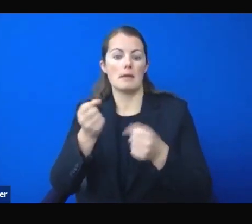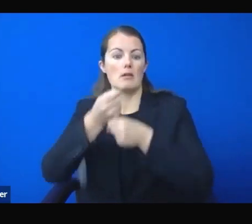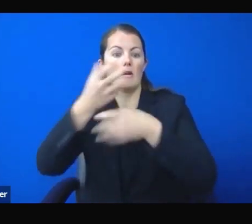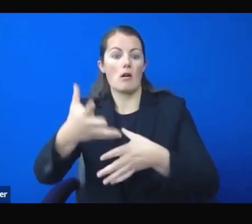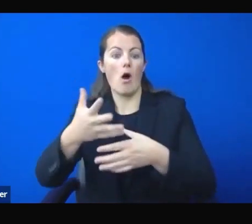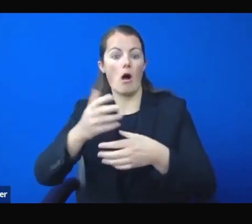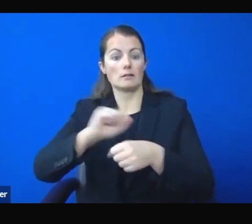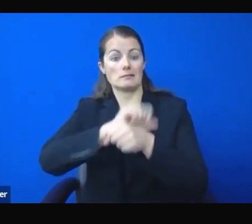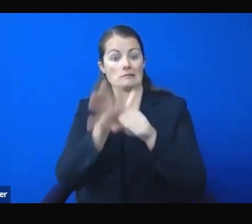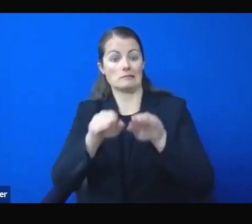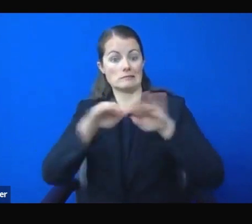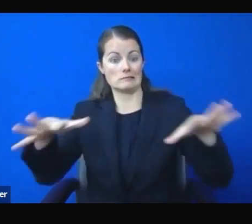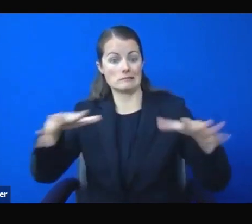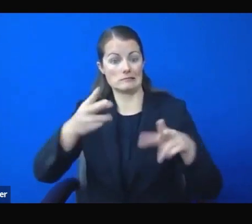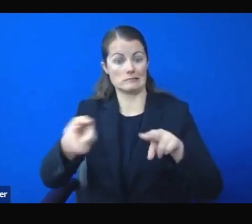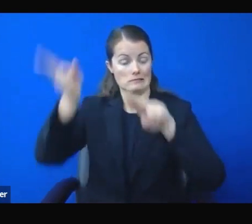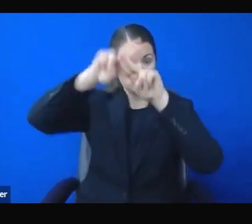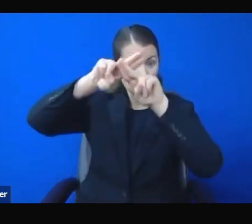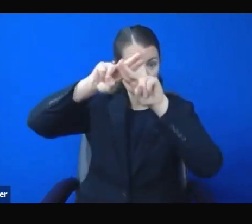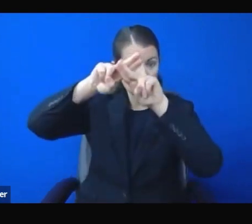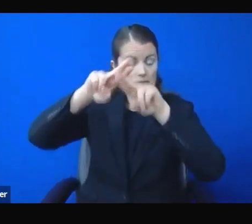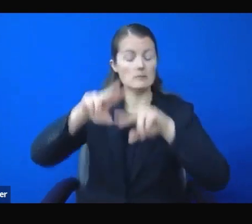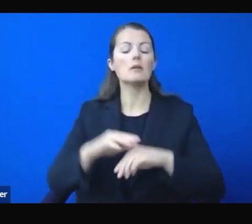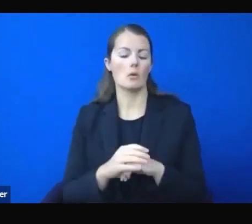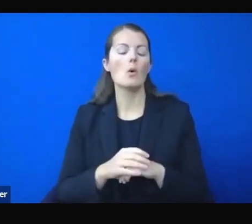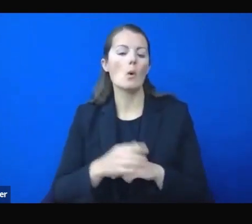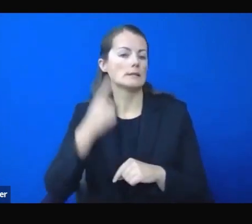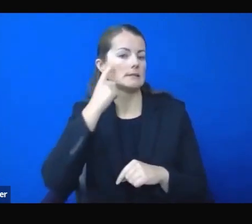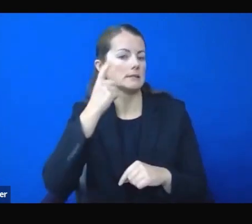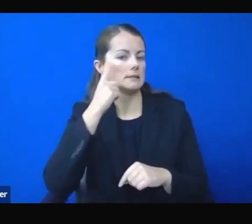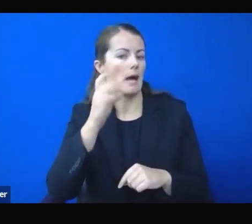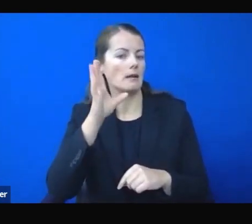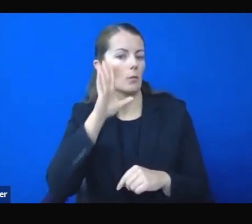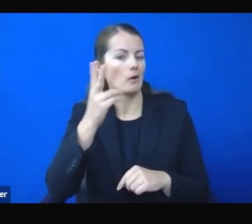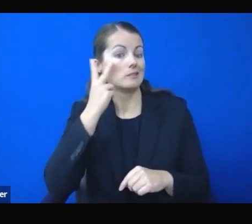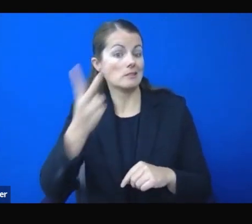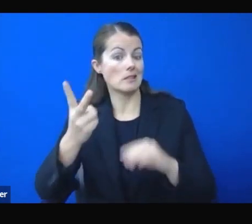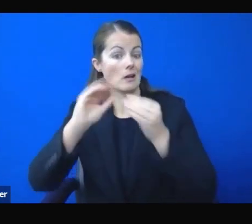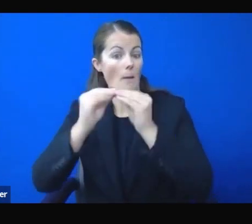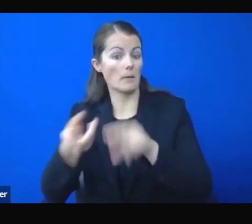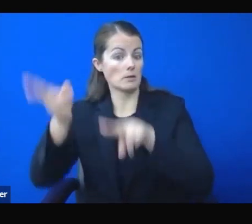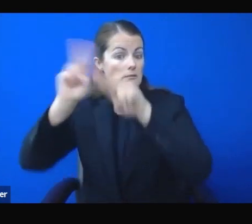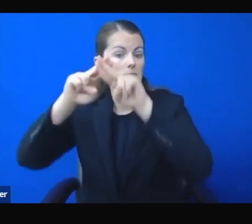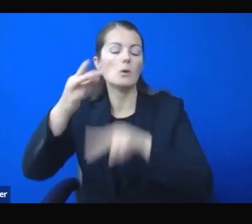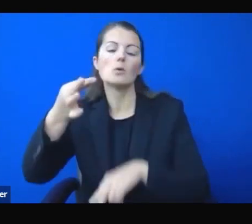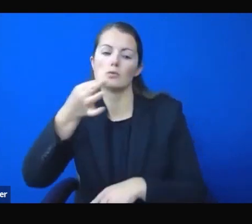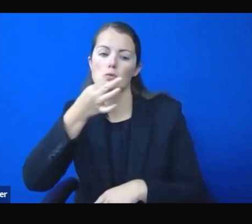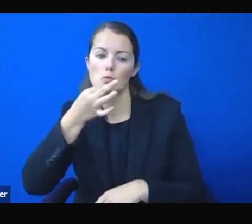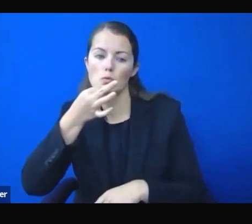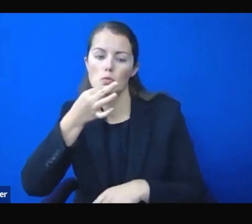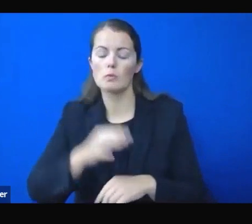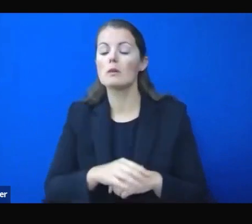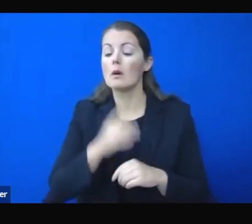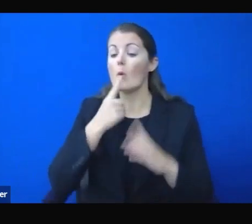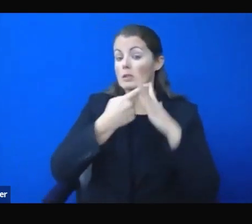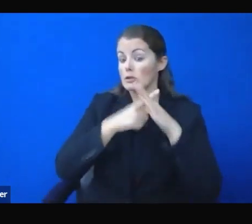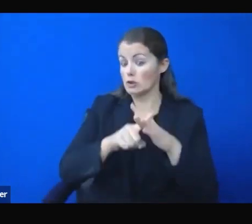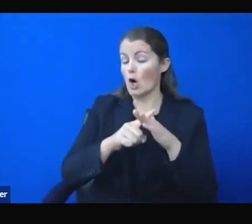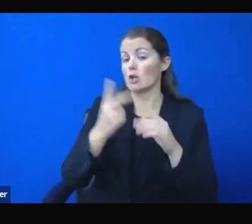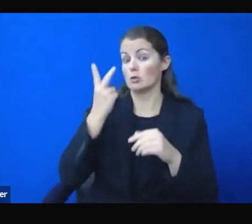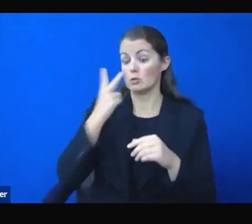According to state health officials, we are just now beginning to see the effects of the holiday in our current data.